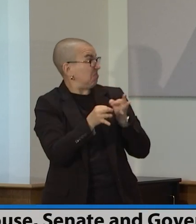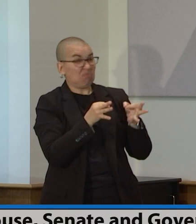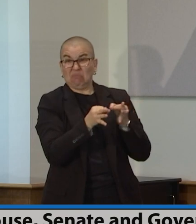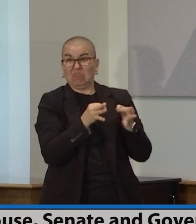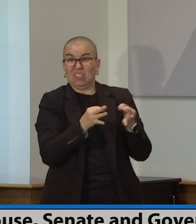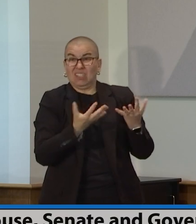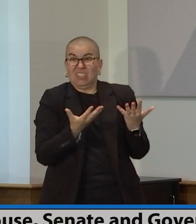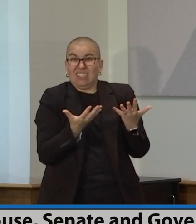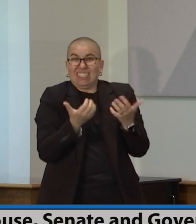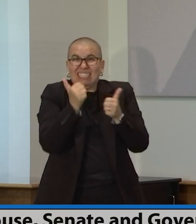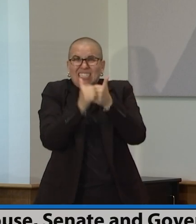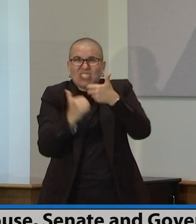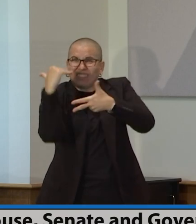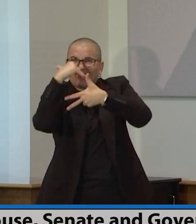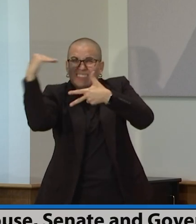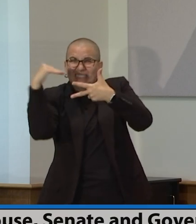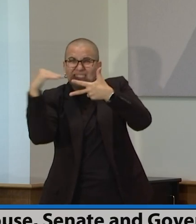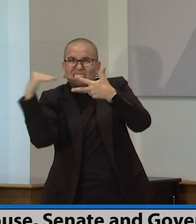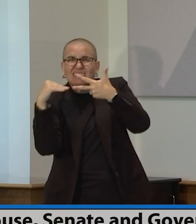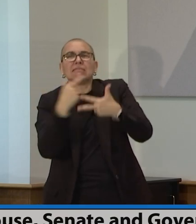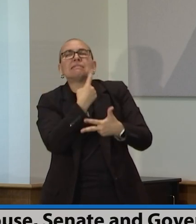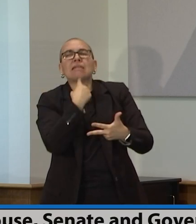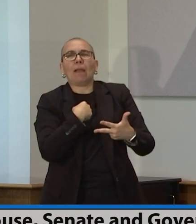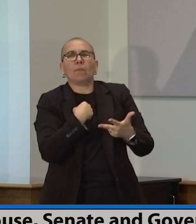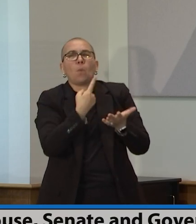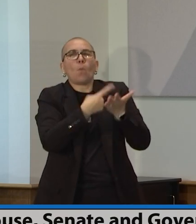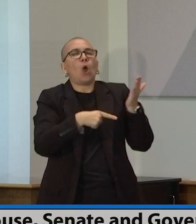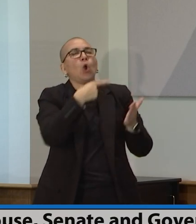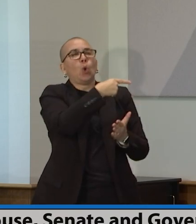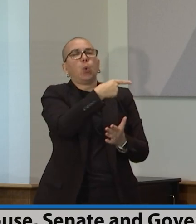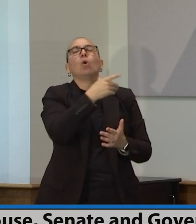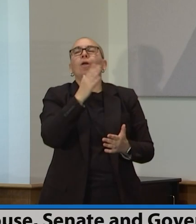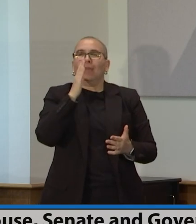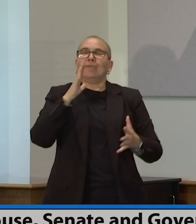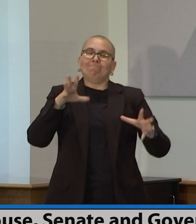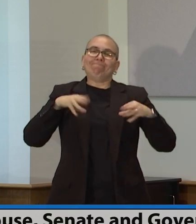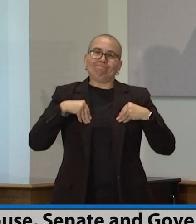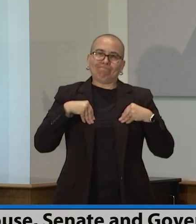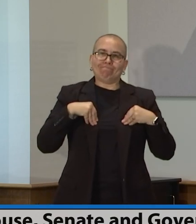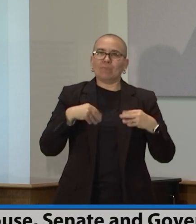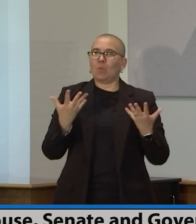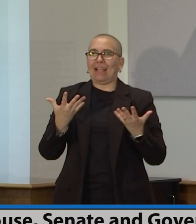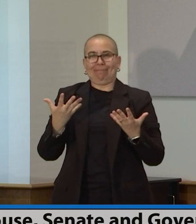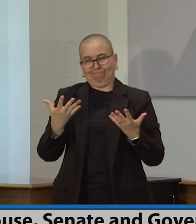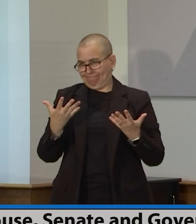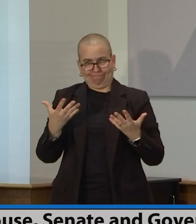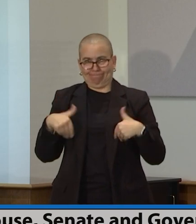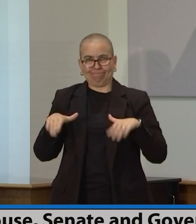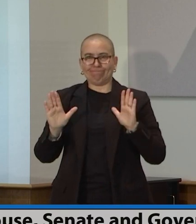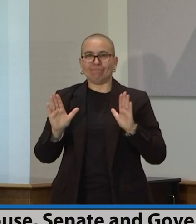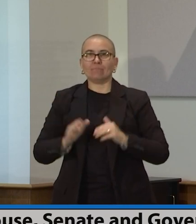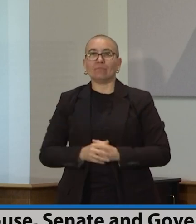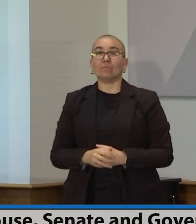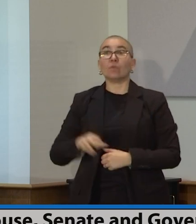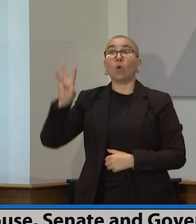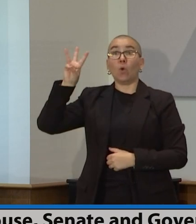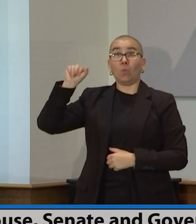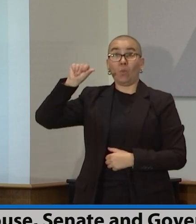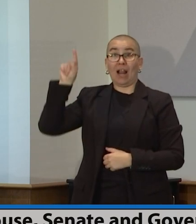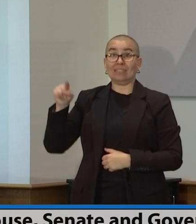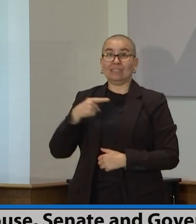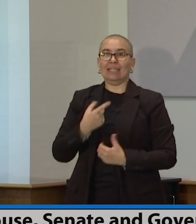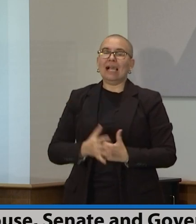sense of what your gain and what your give was. That's right. And I think a lot of it gets messaging early on. From the